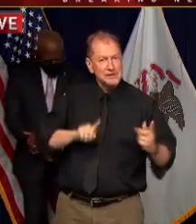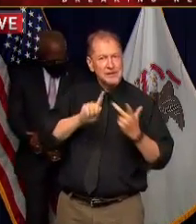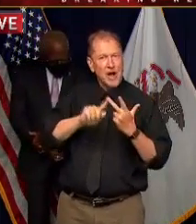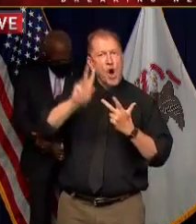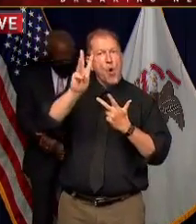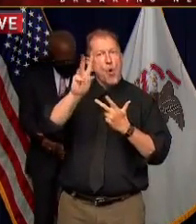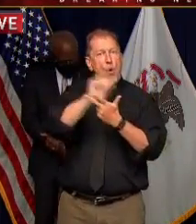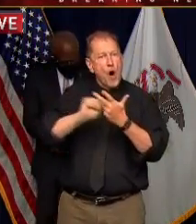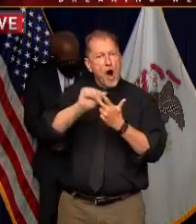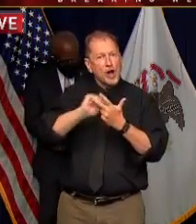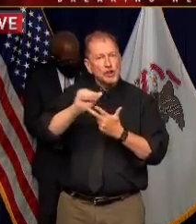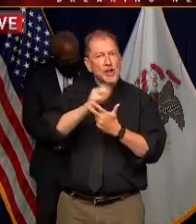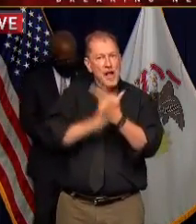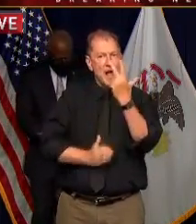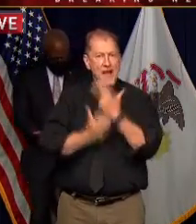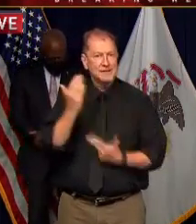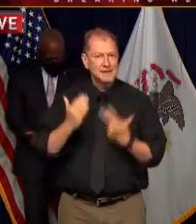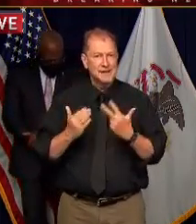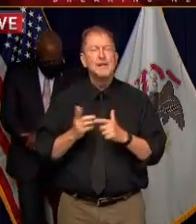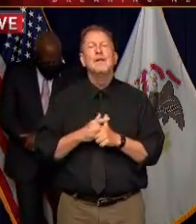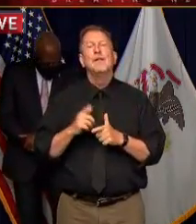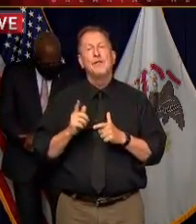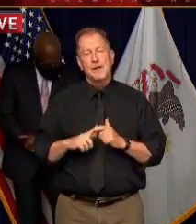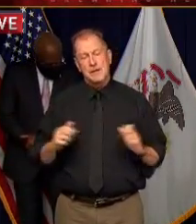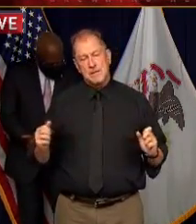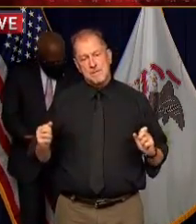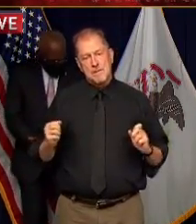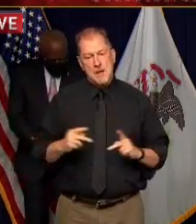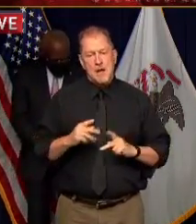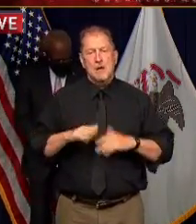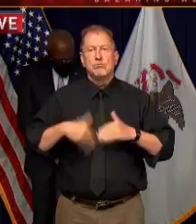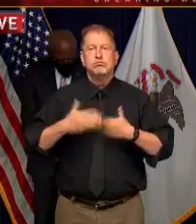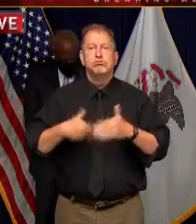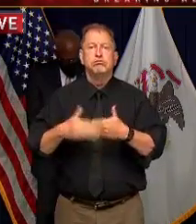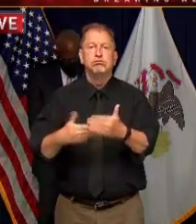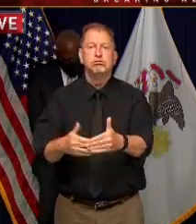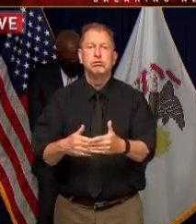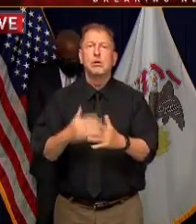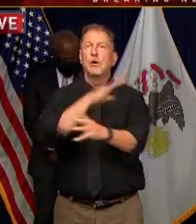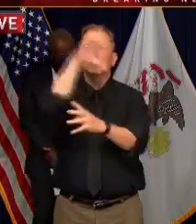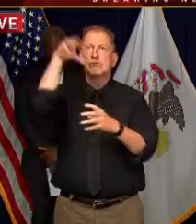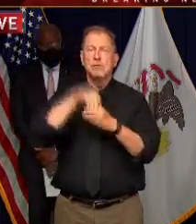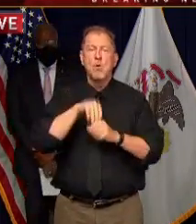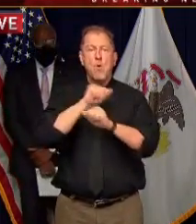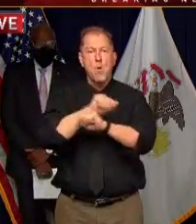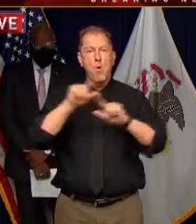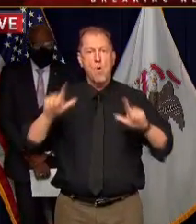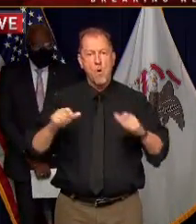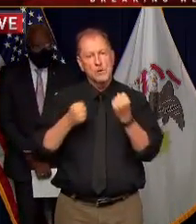sooner the better and we can all get back to some semblance of normalcy we are all in Illinois